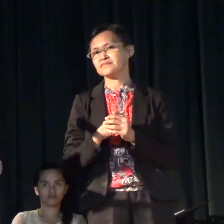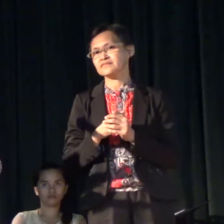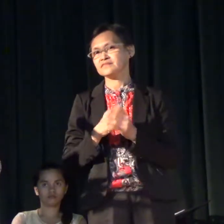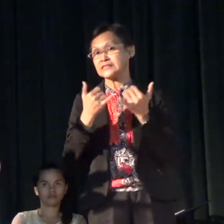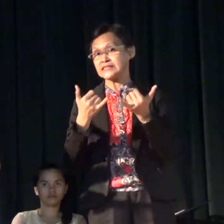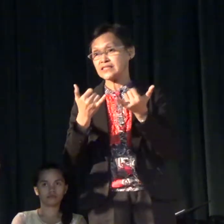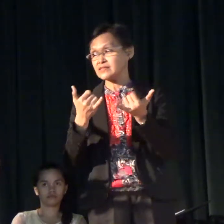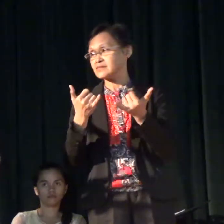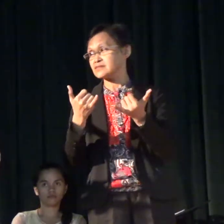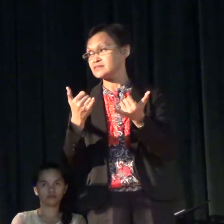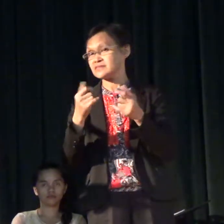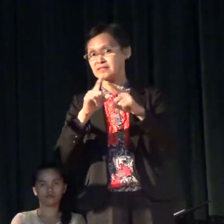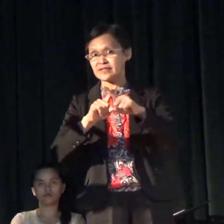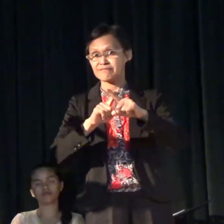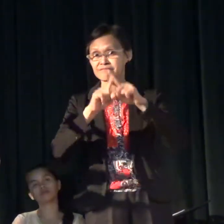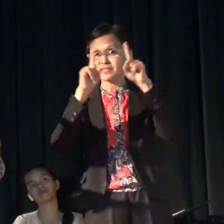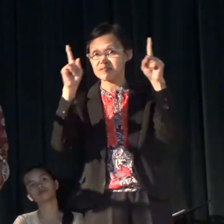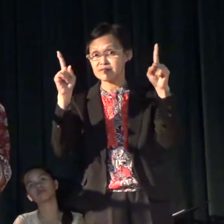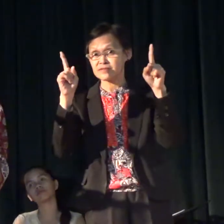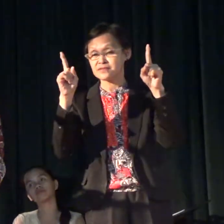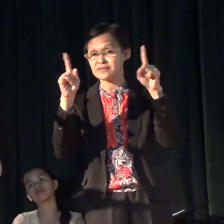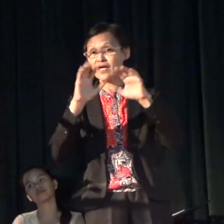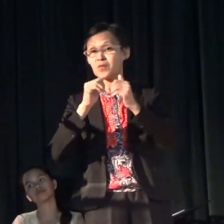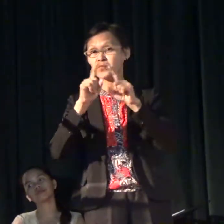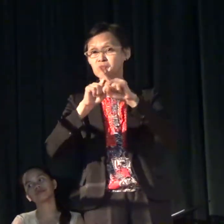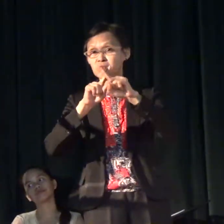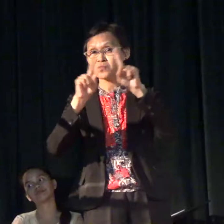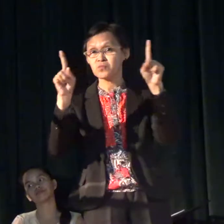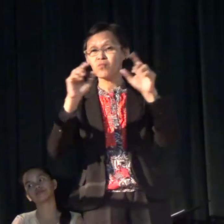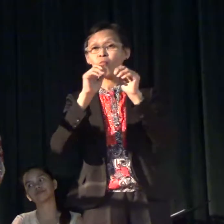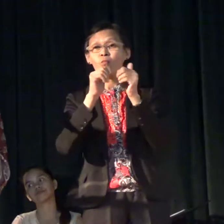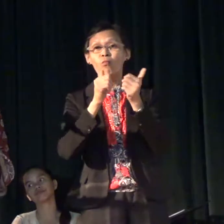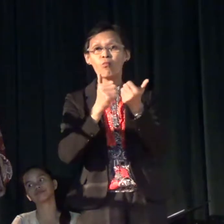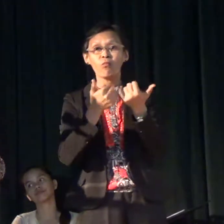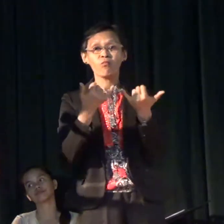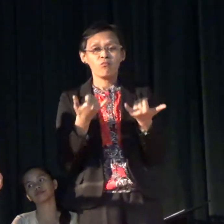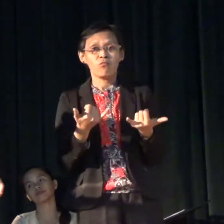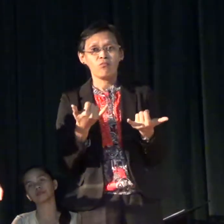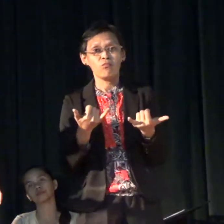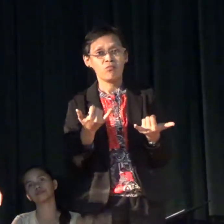Now, I think the difference is, how do you know?